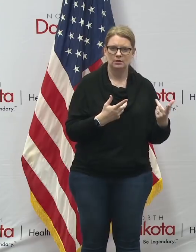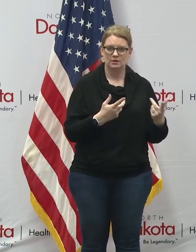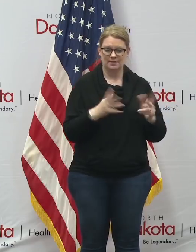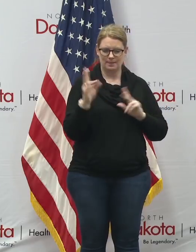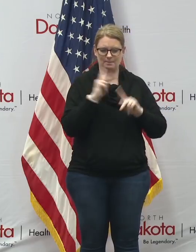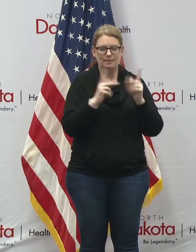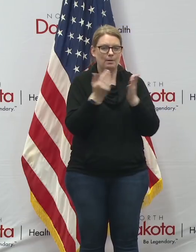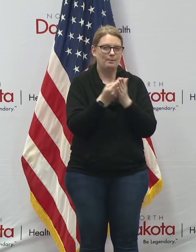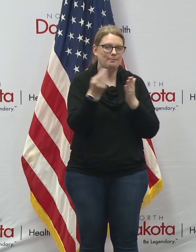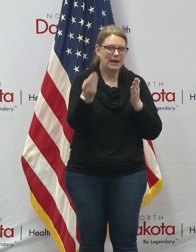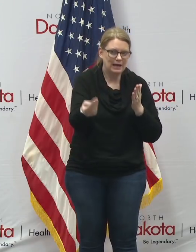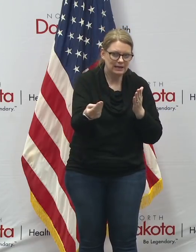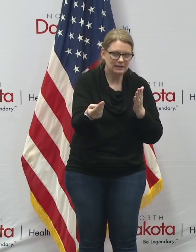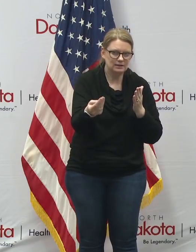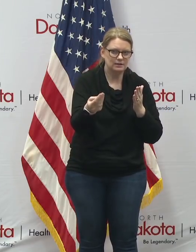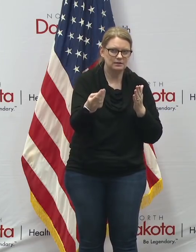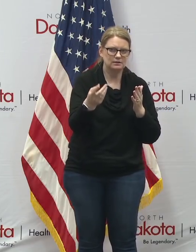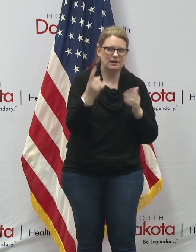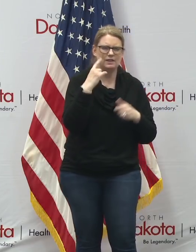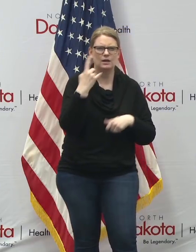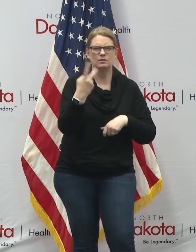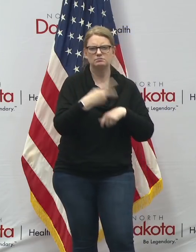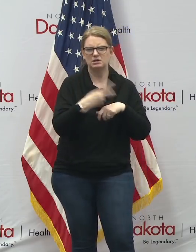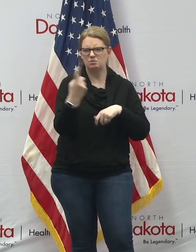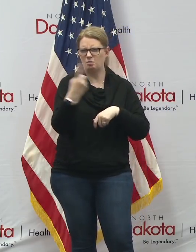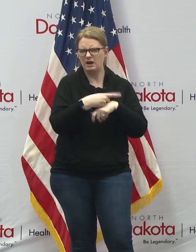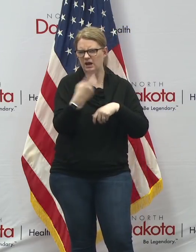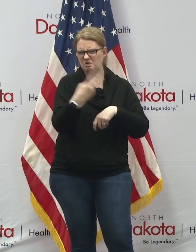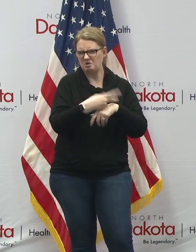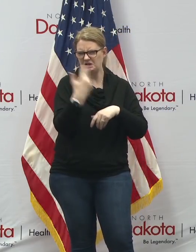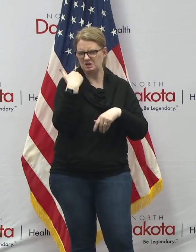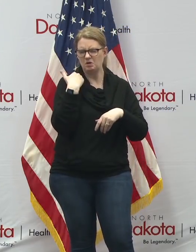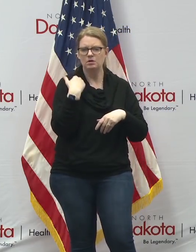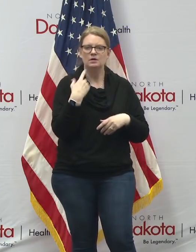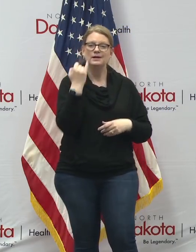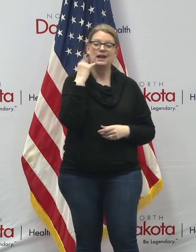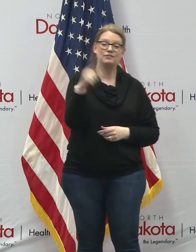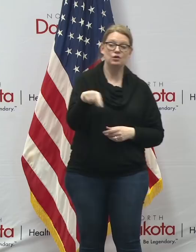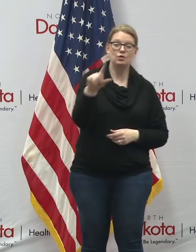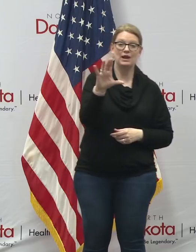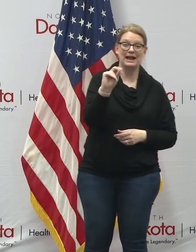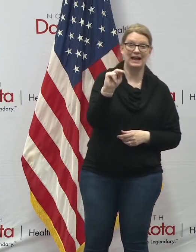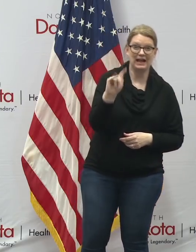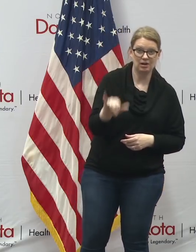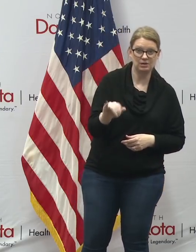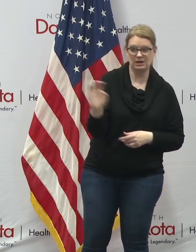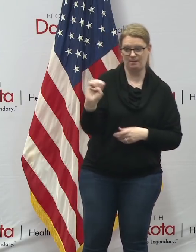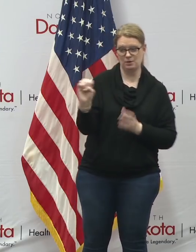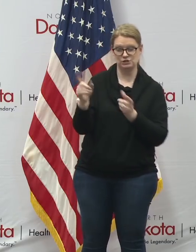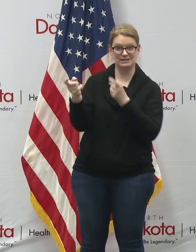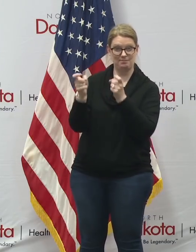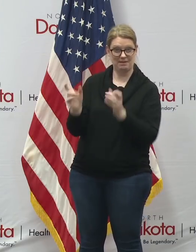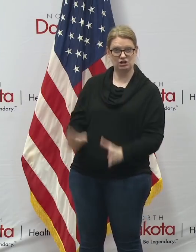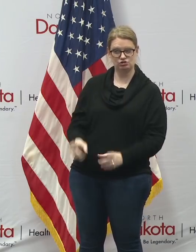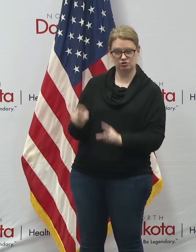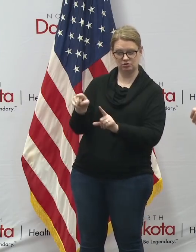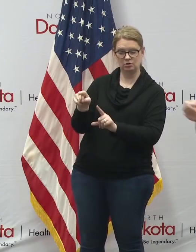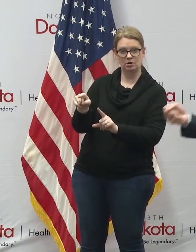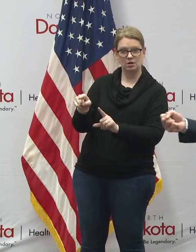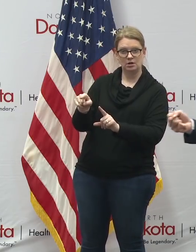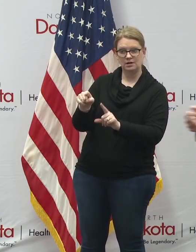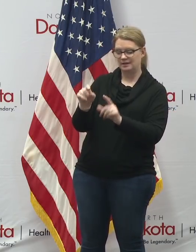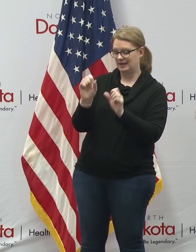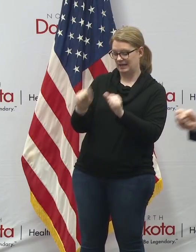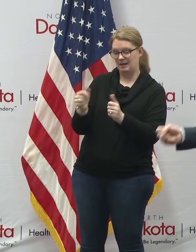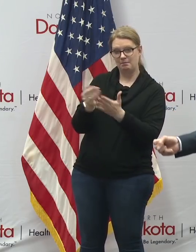purchasing we made that announcement a day or two ago that if you're in a county you know have your emergency manager there who knows how